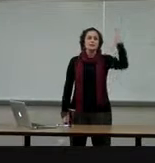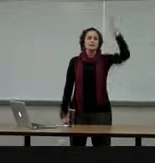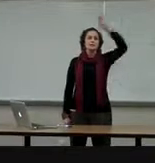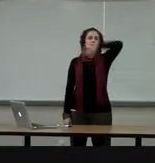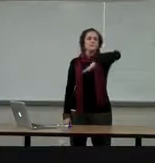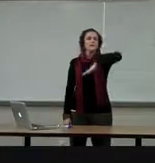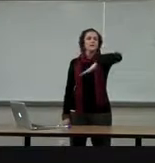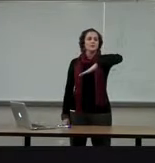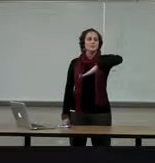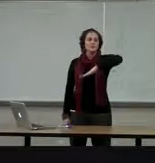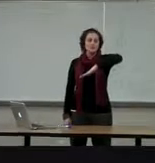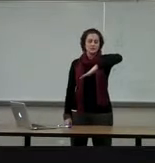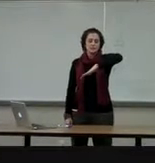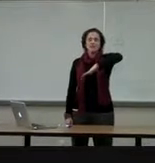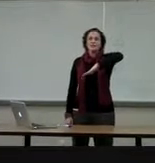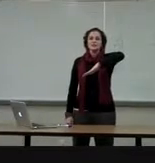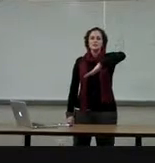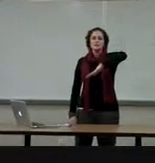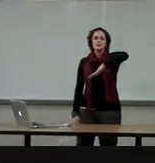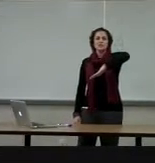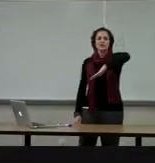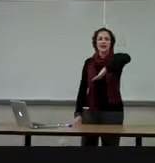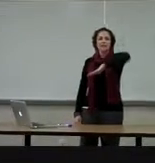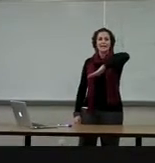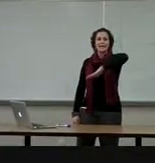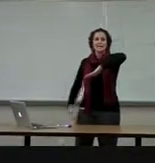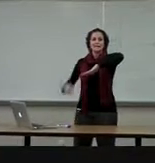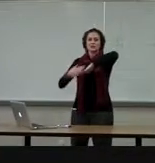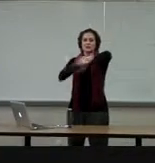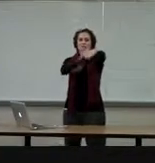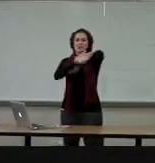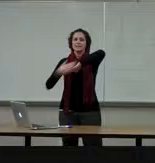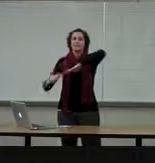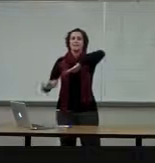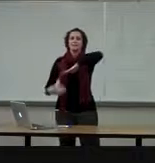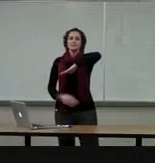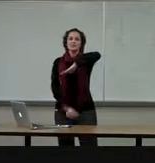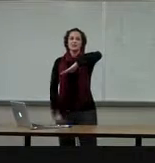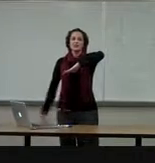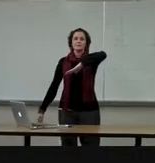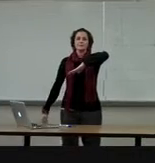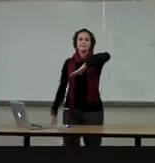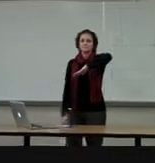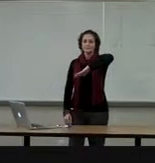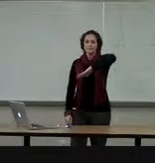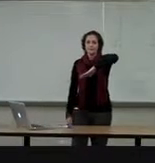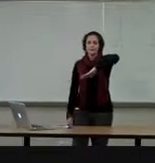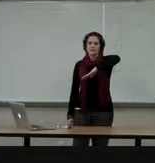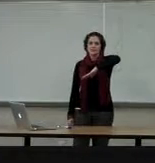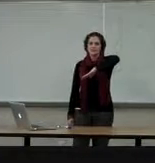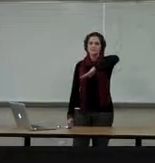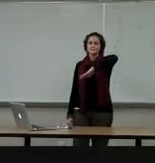Okay, so the first thing that we're going to do is we're going to put your hand like this. So your hand is going this way.